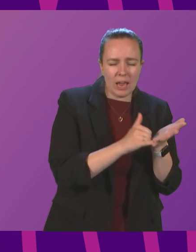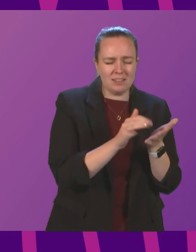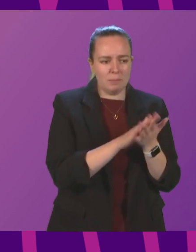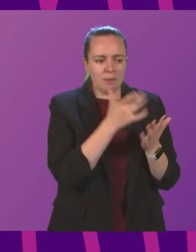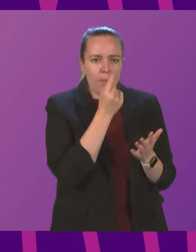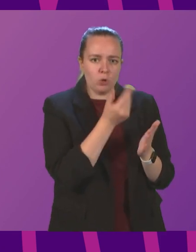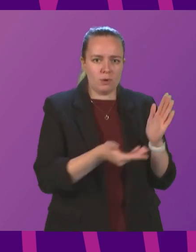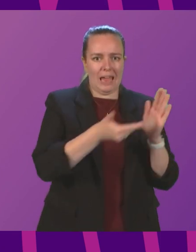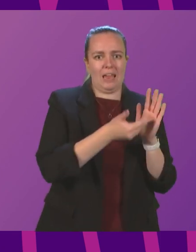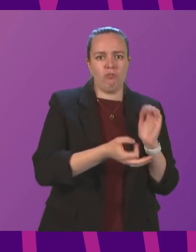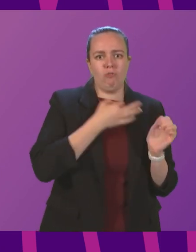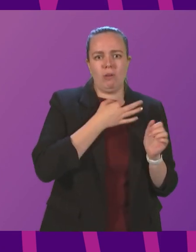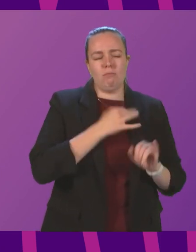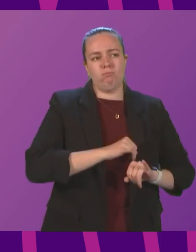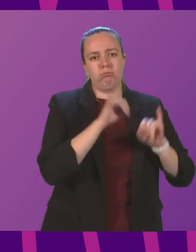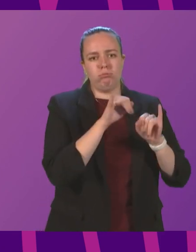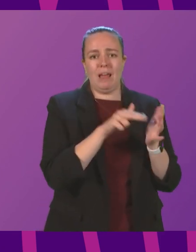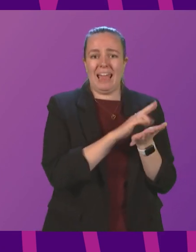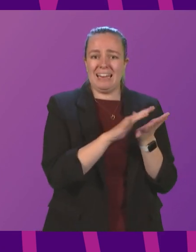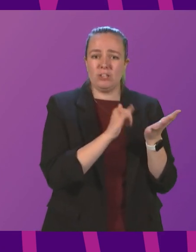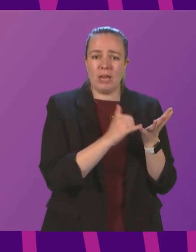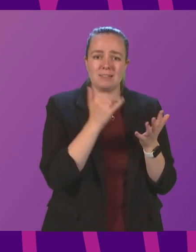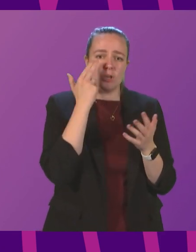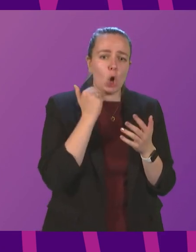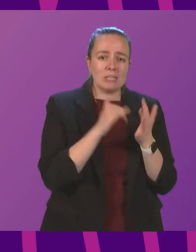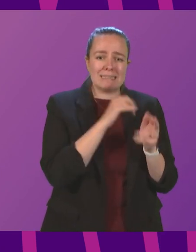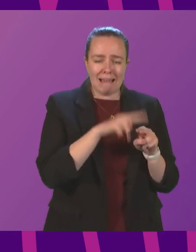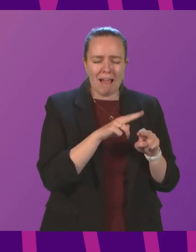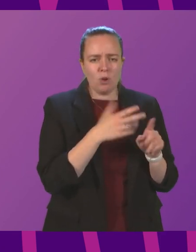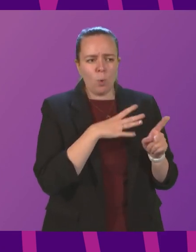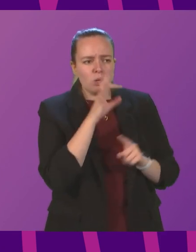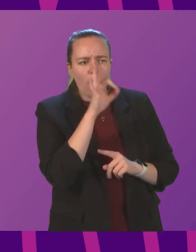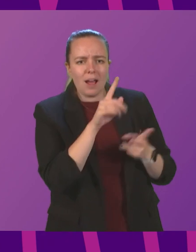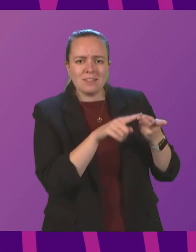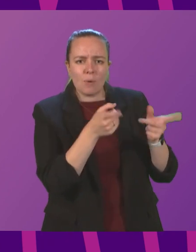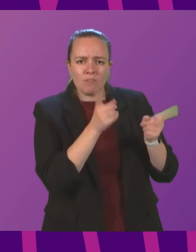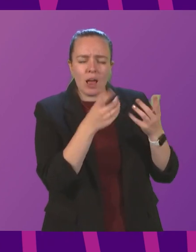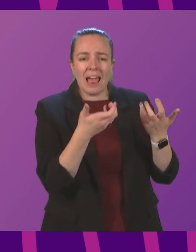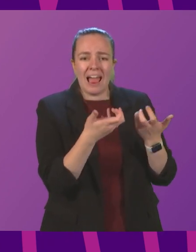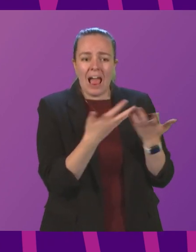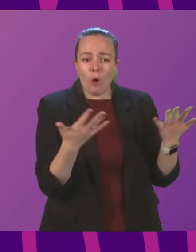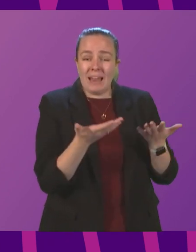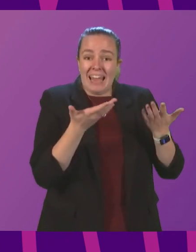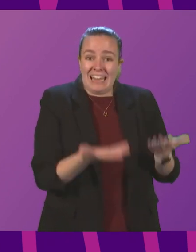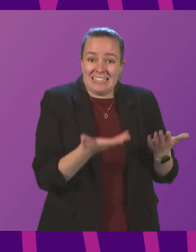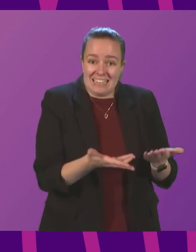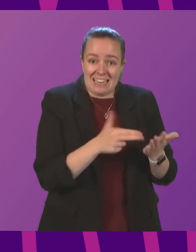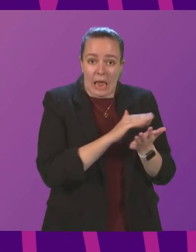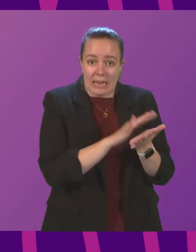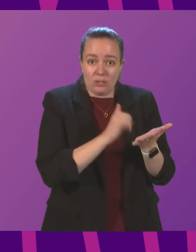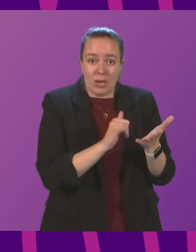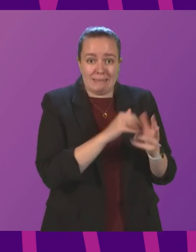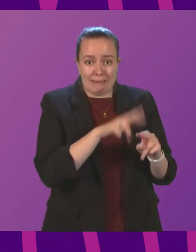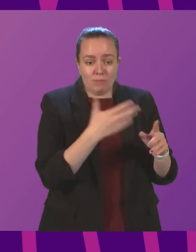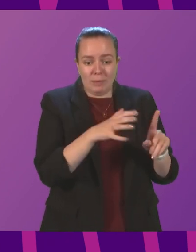on our already under-pressure nursing staff. So can I ask the Deputy First Minister how many existing NHS staff have been diverted to providing